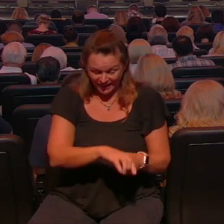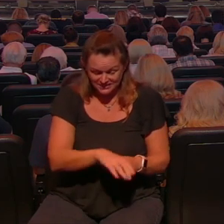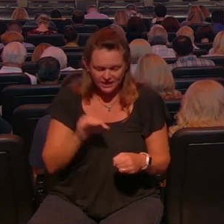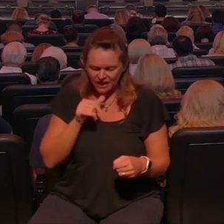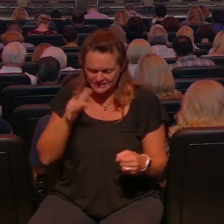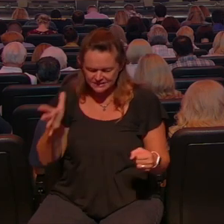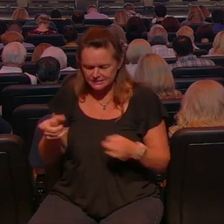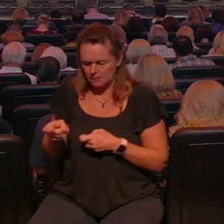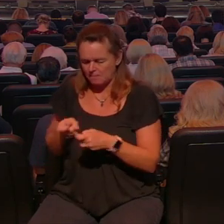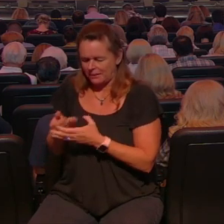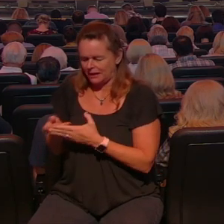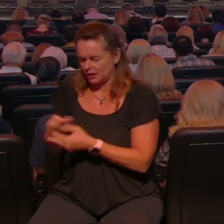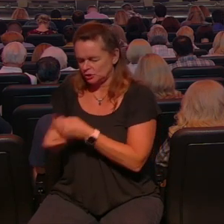managed my resources